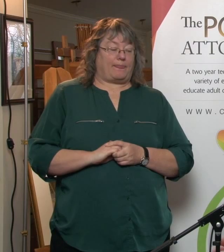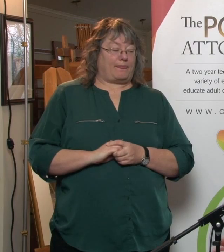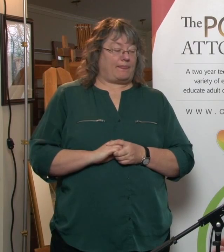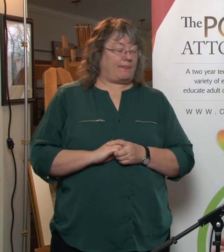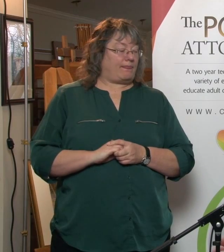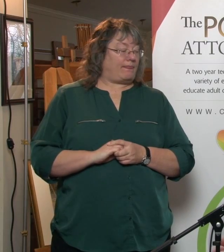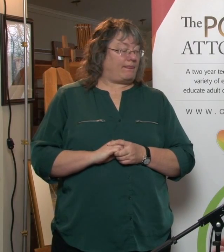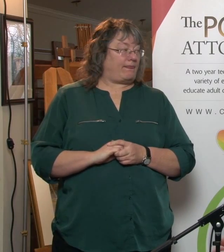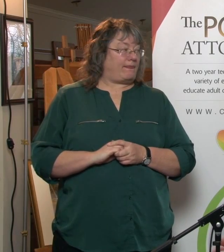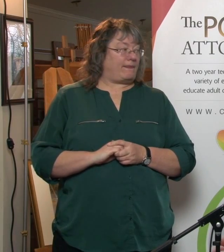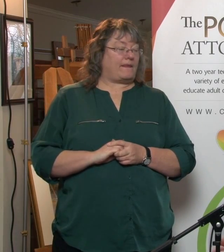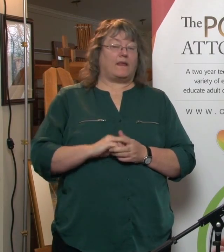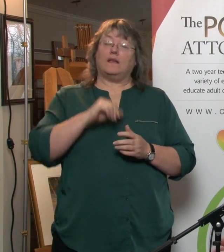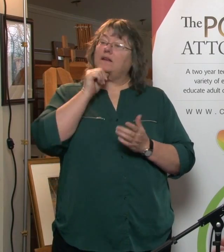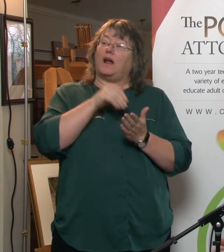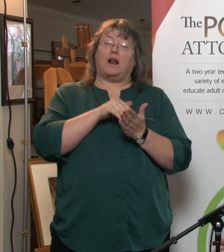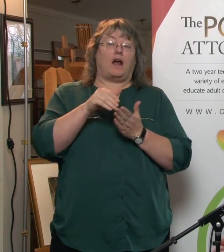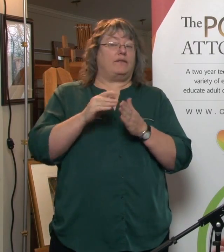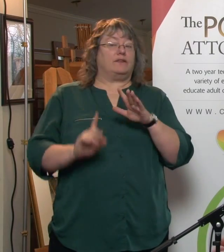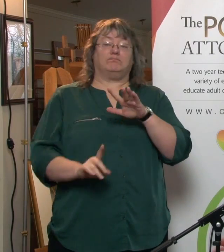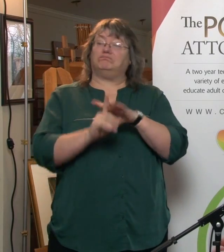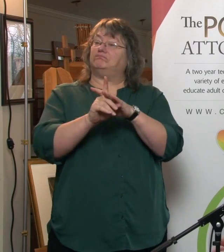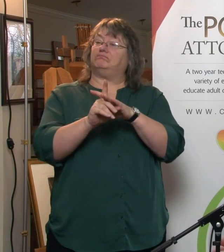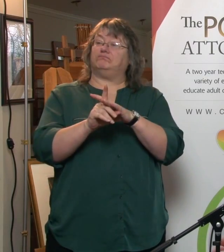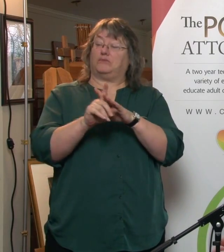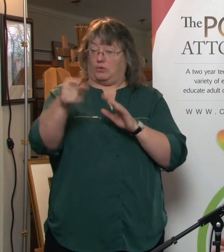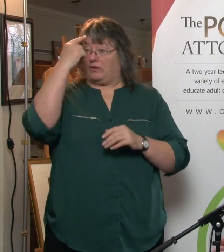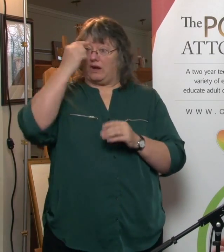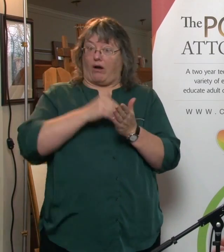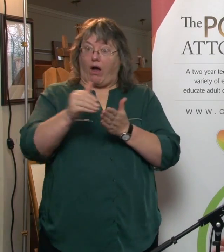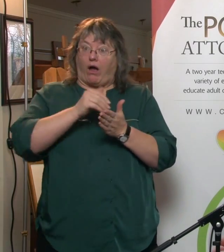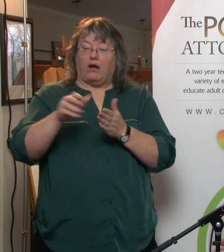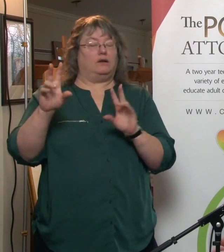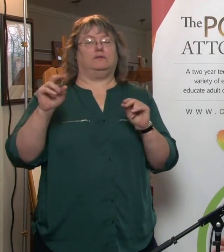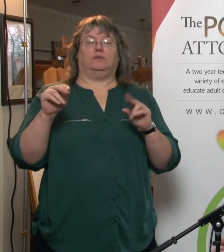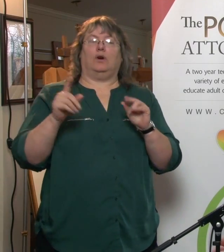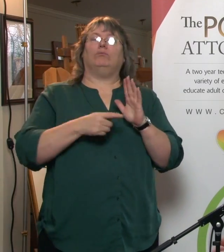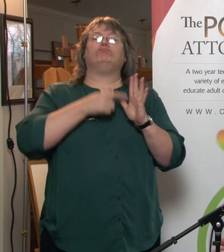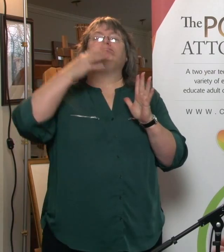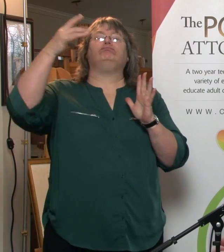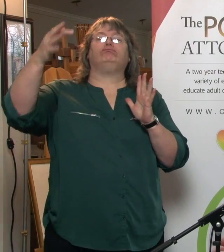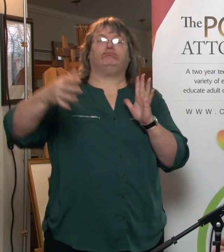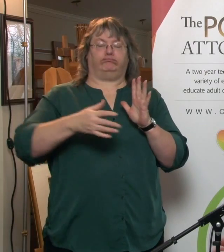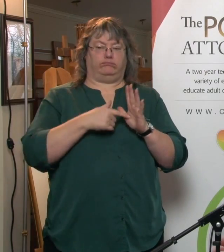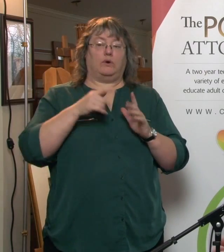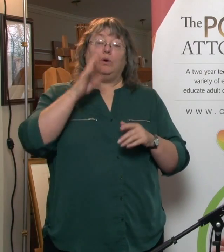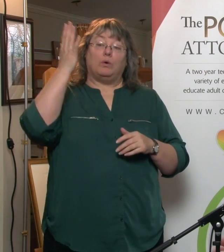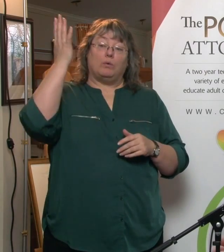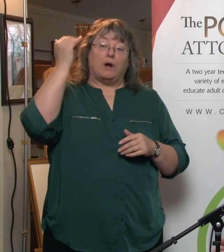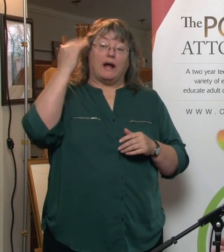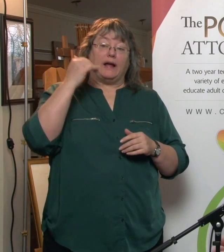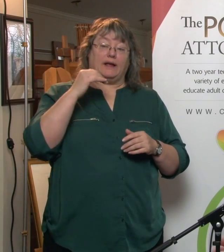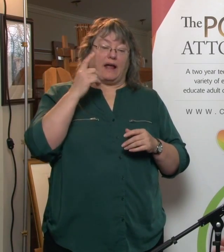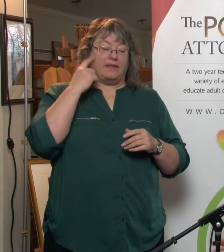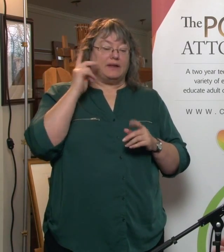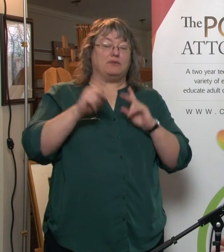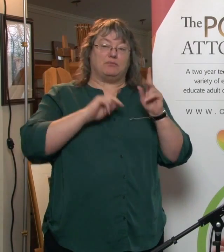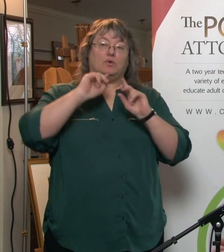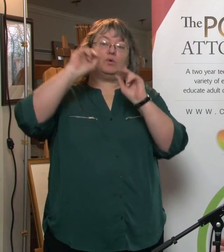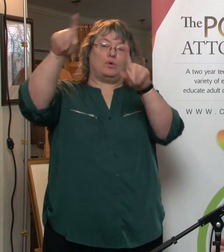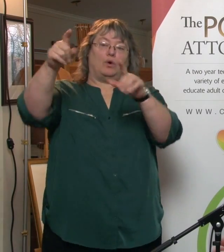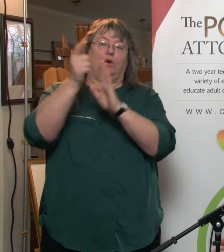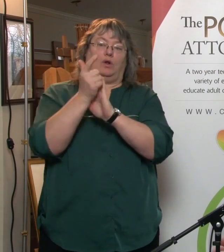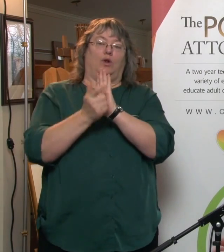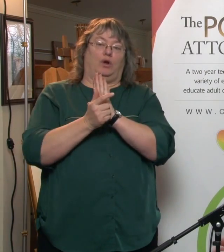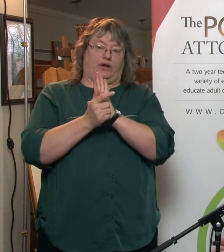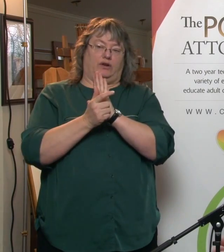it doesn't come up quite as much as you might think. And I think that's because quite often the populations probably go to a lawyer